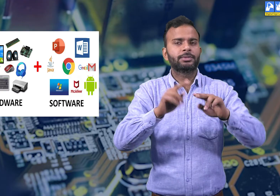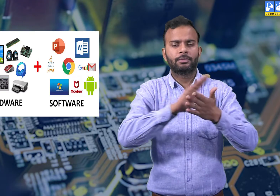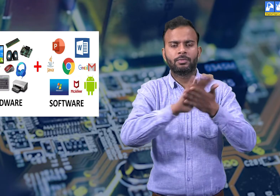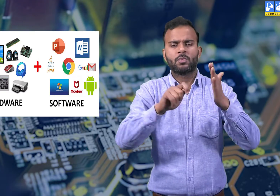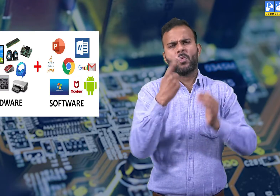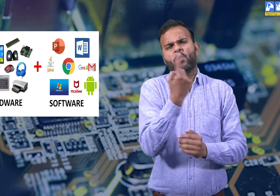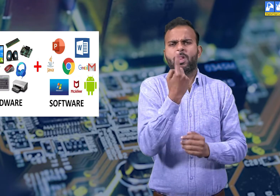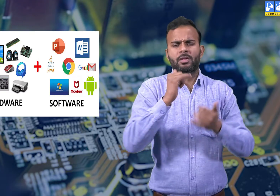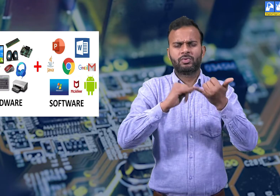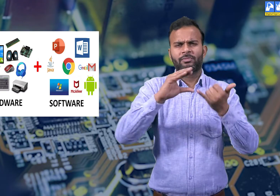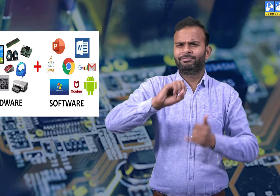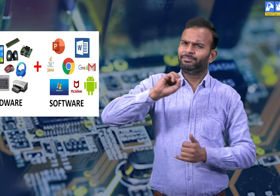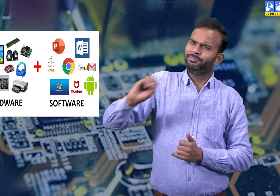with any one part.